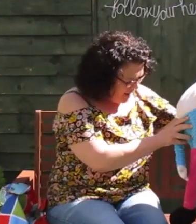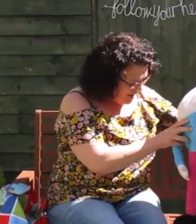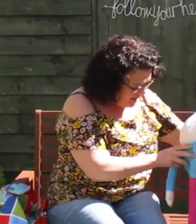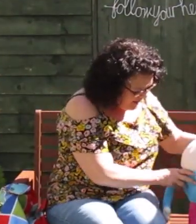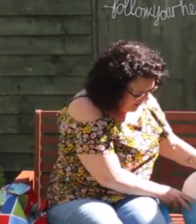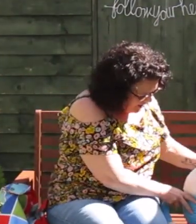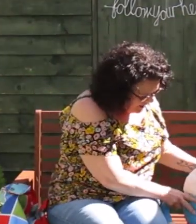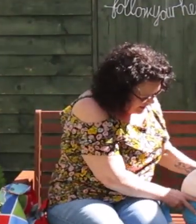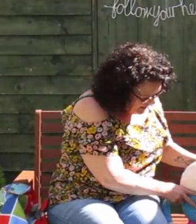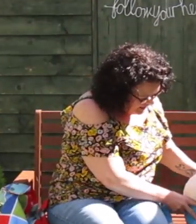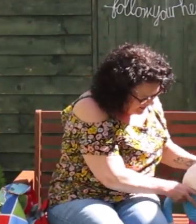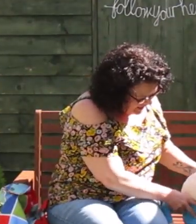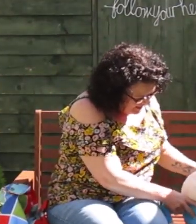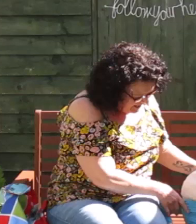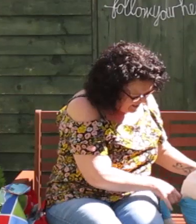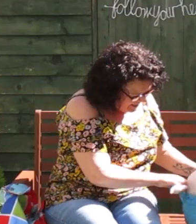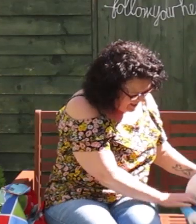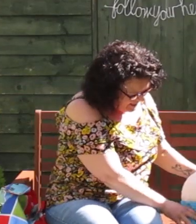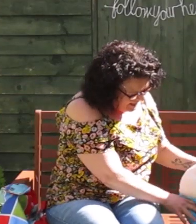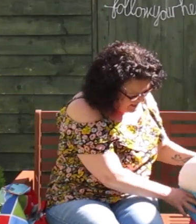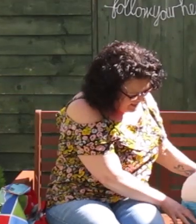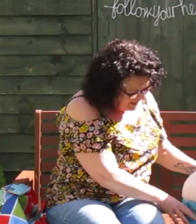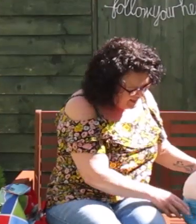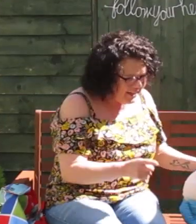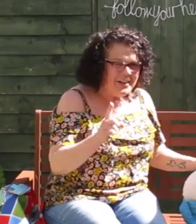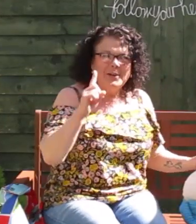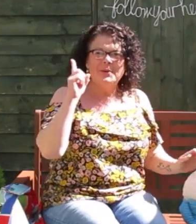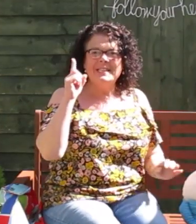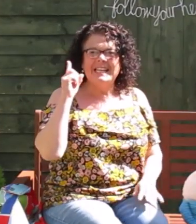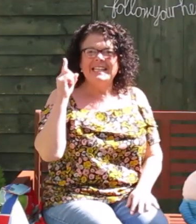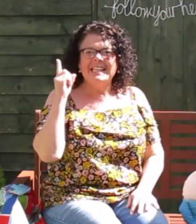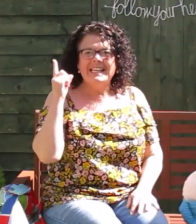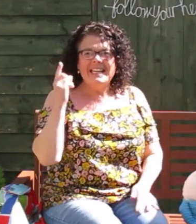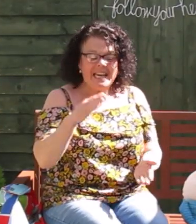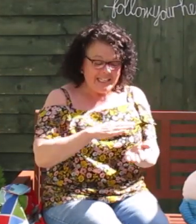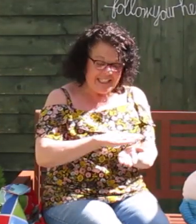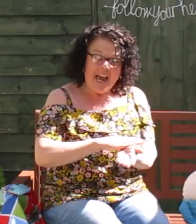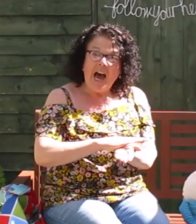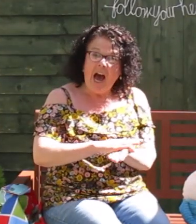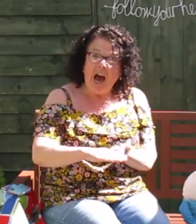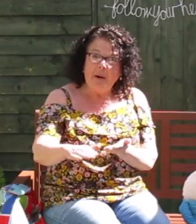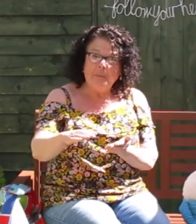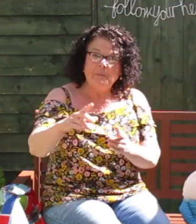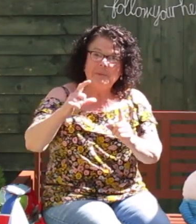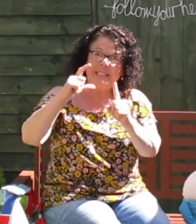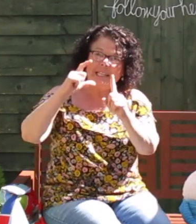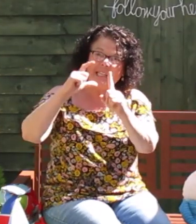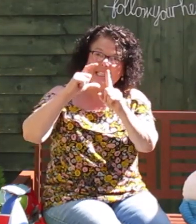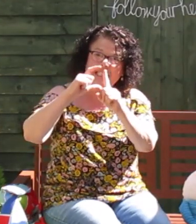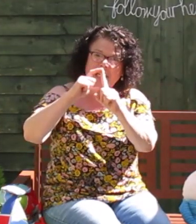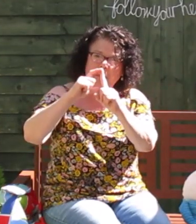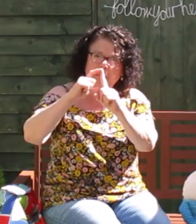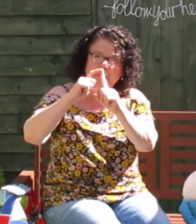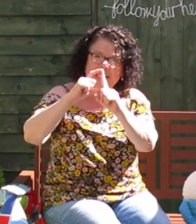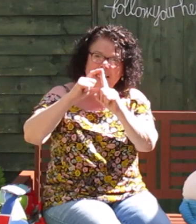Who is it? It's Humpty Dumpty.